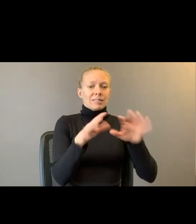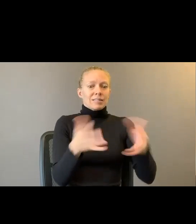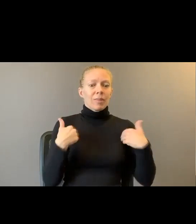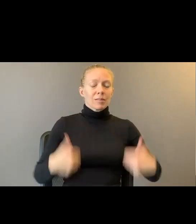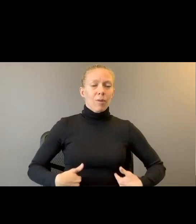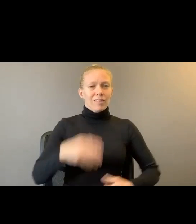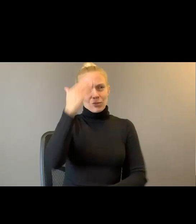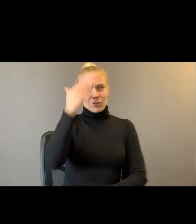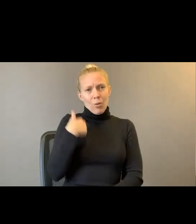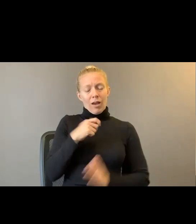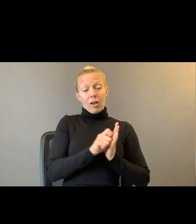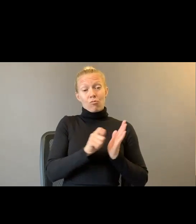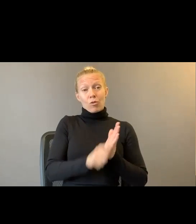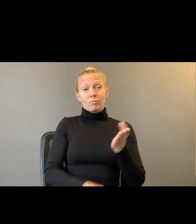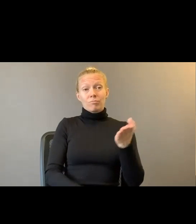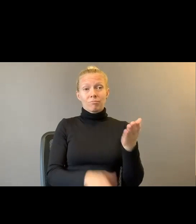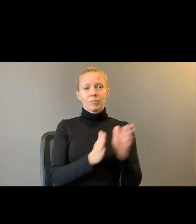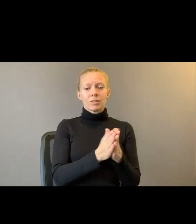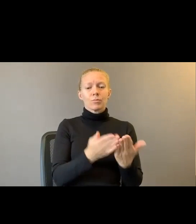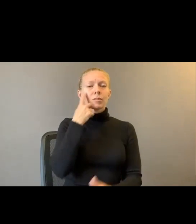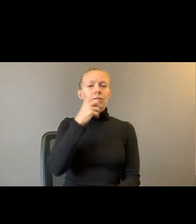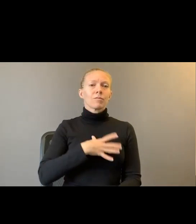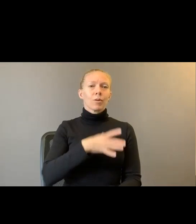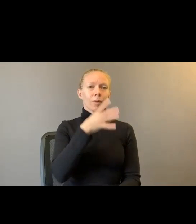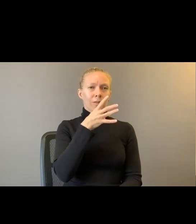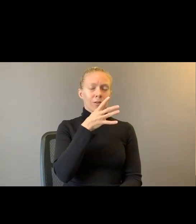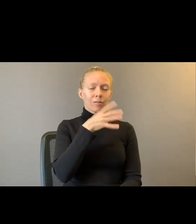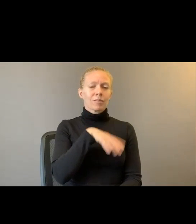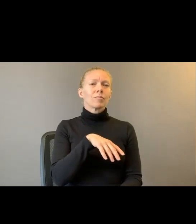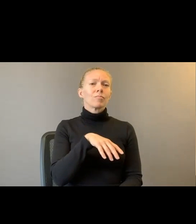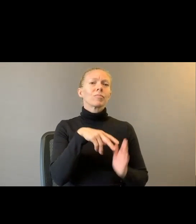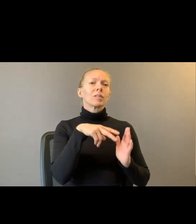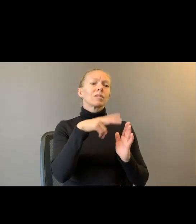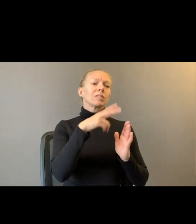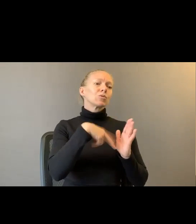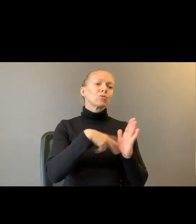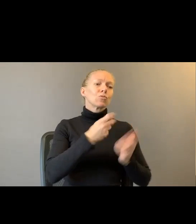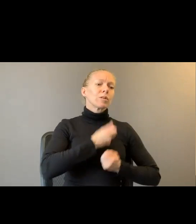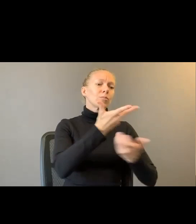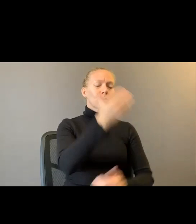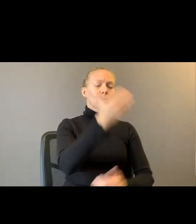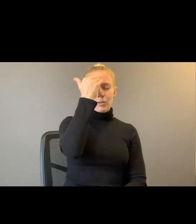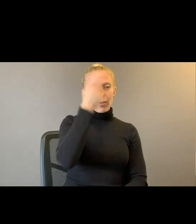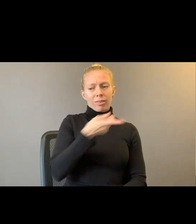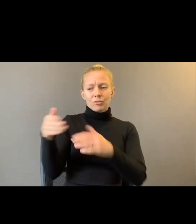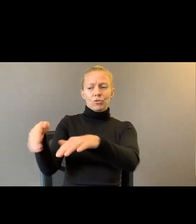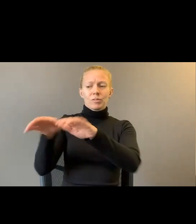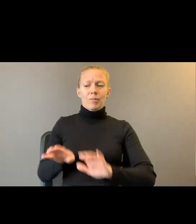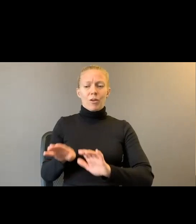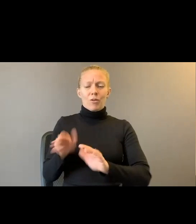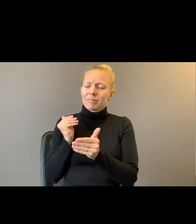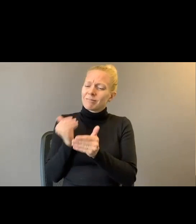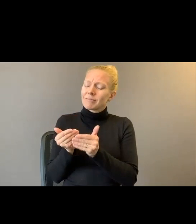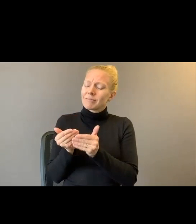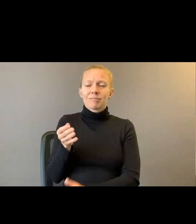mother. And to read poems, knowing that she's buried just a few miles away feels particularly, particularly